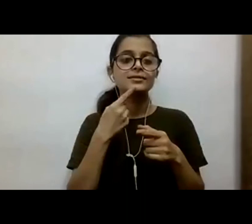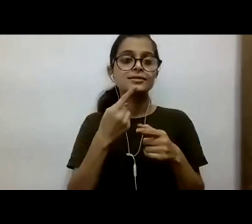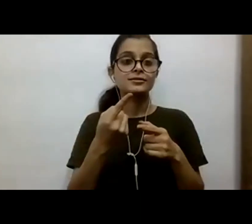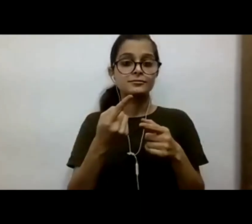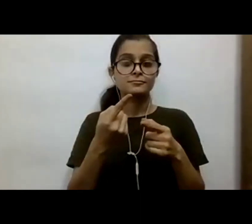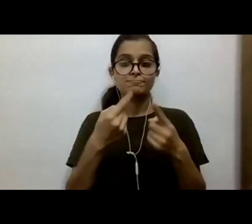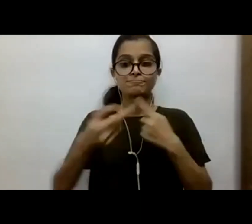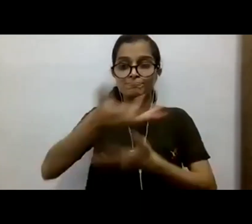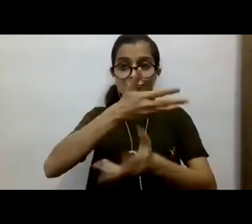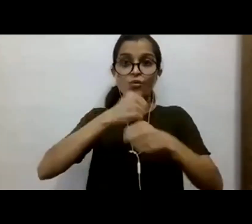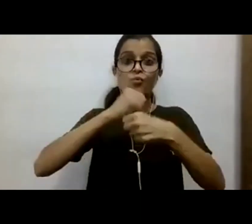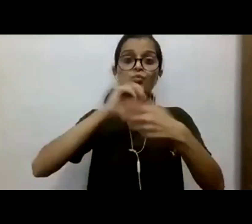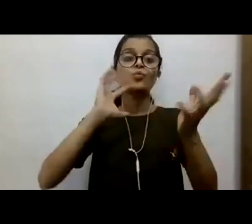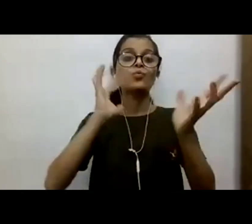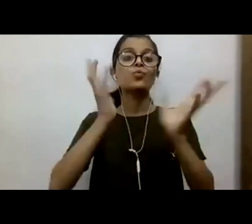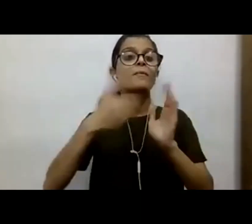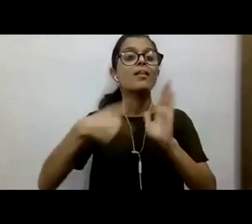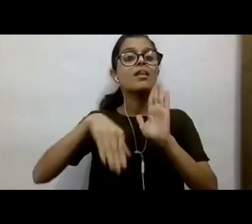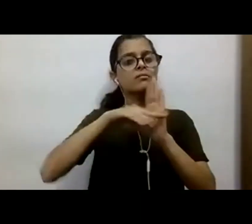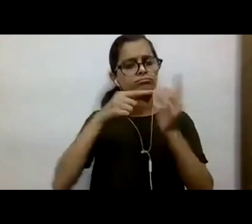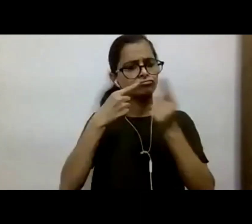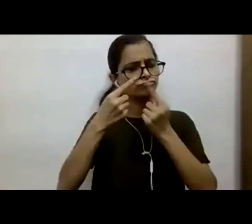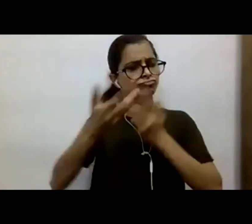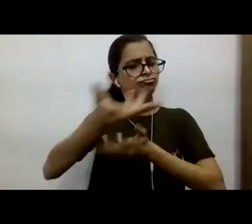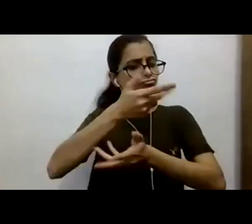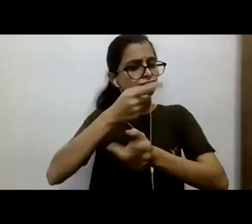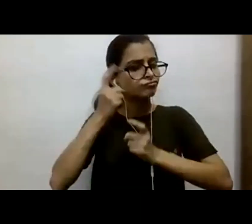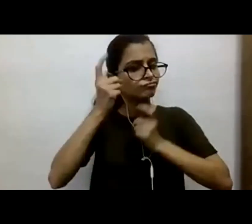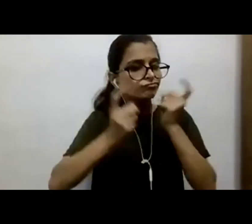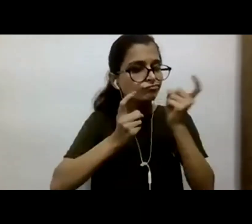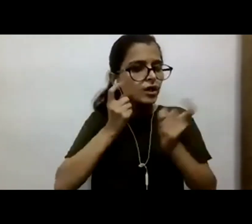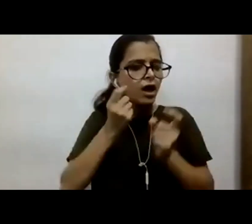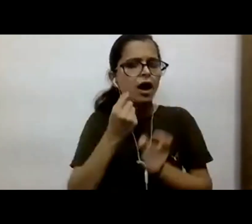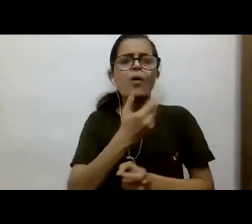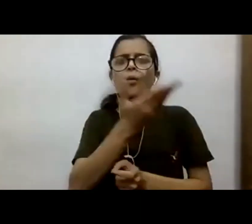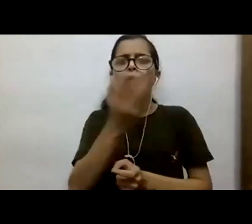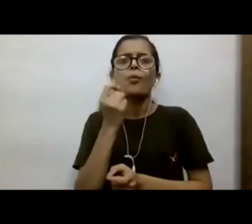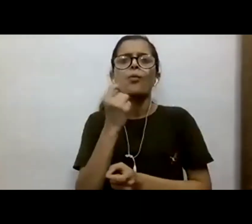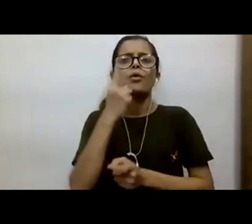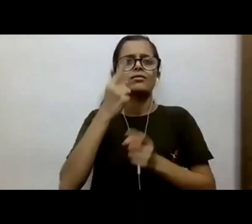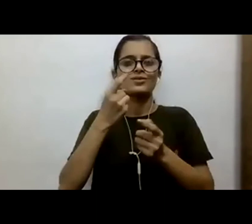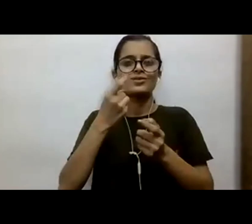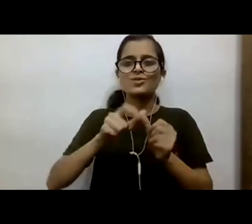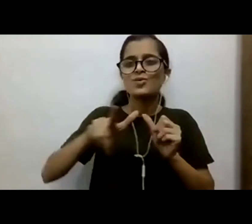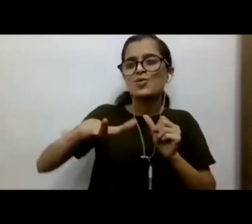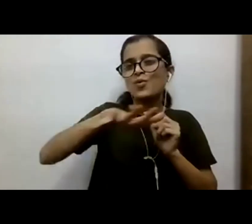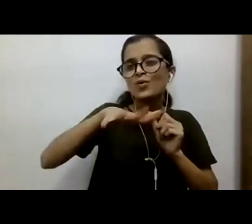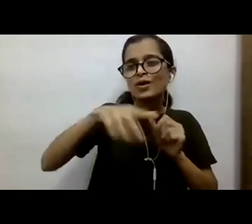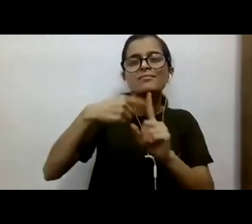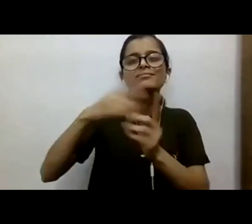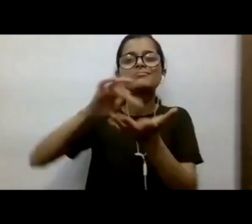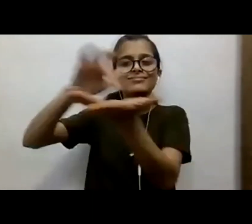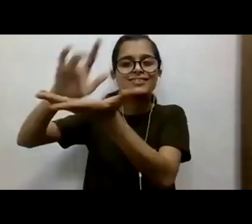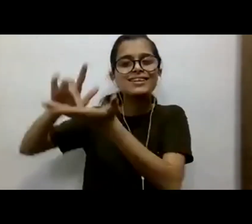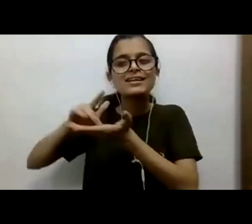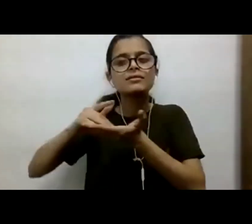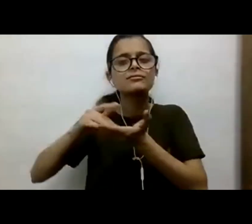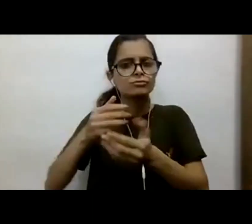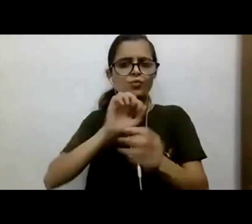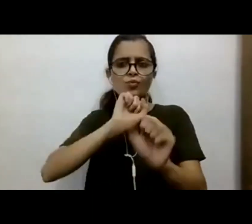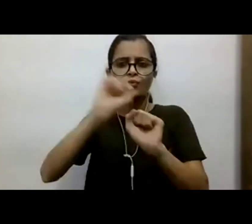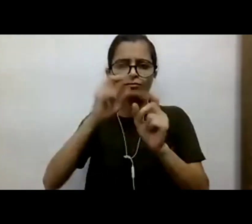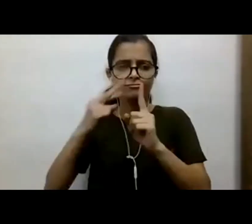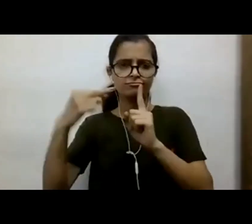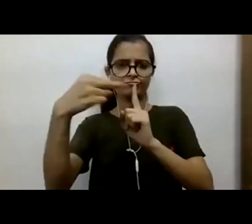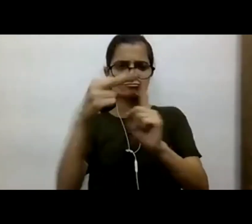at a global level, without, you know, understanding the local and regional perspective. And I think that's one of the flaws that has also